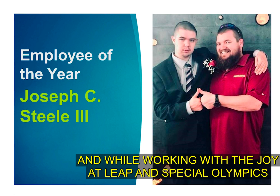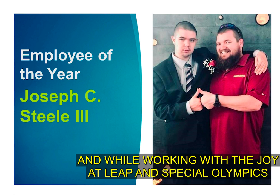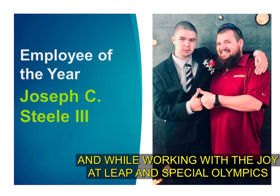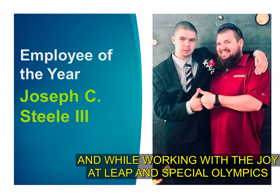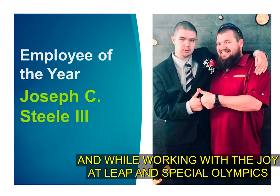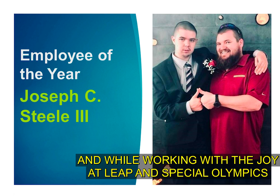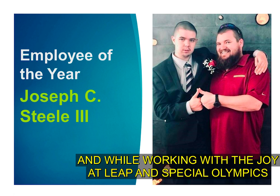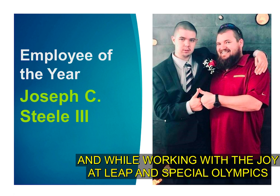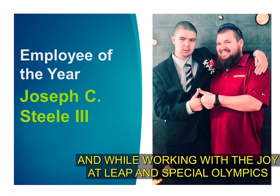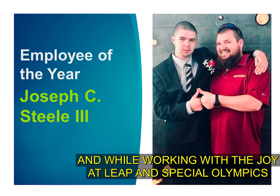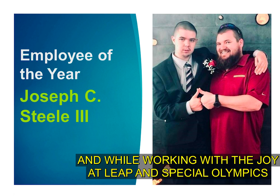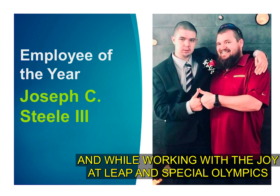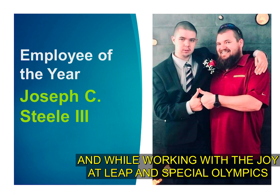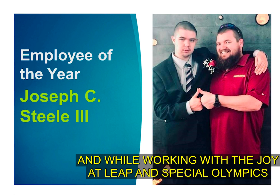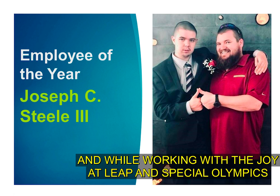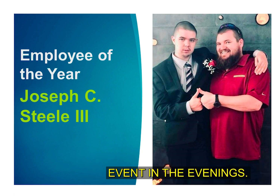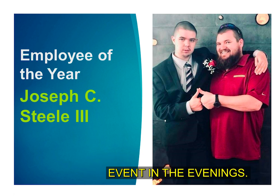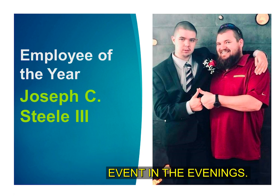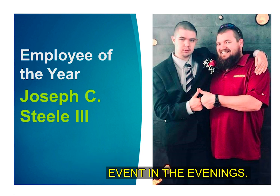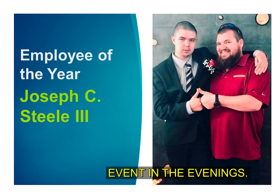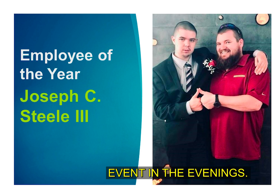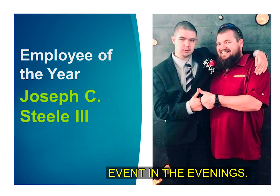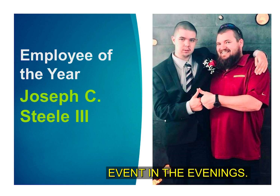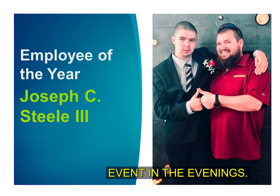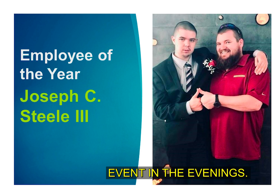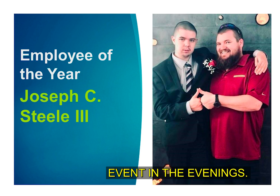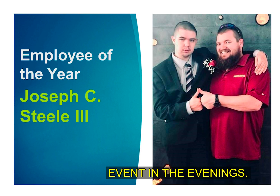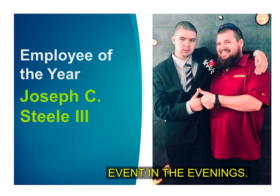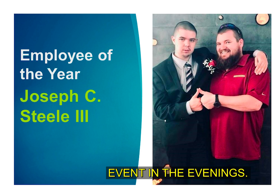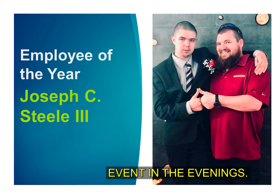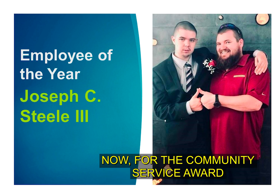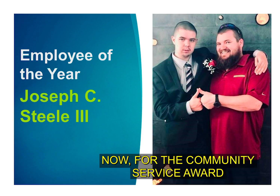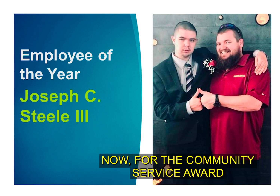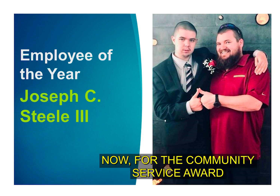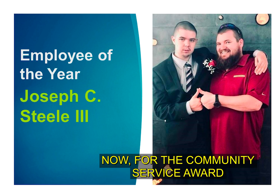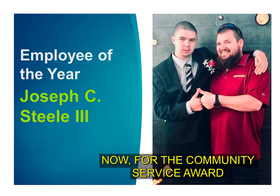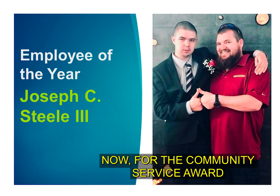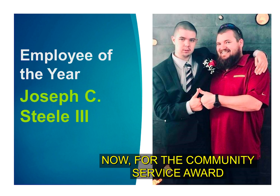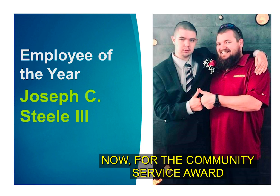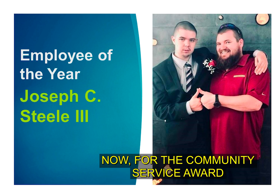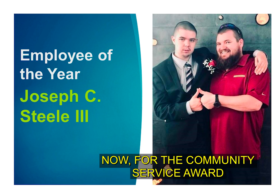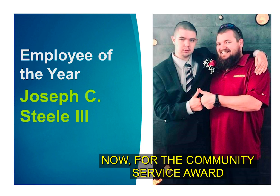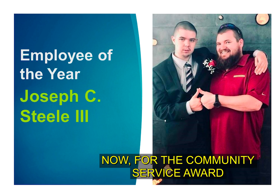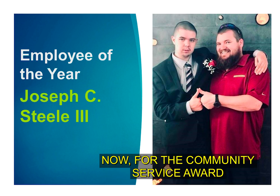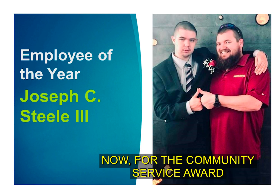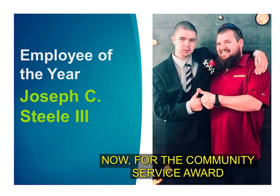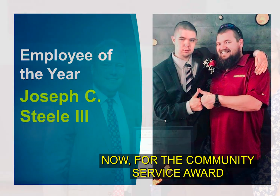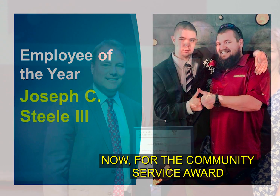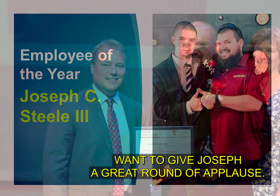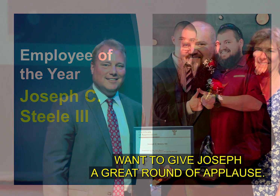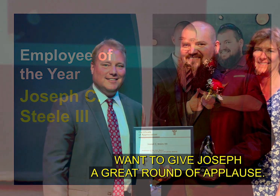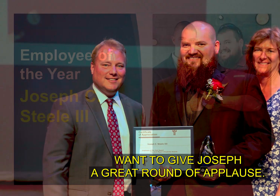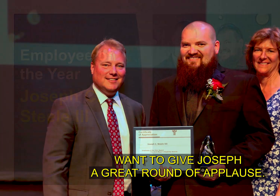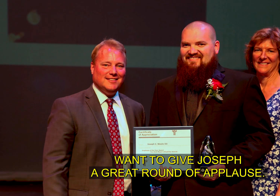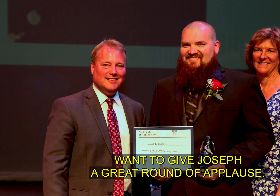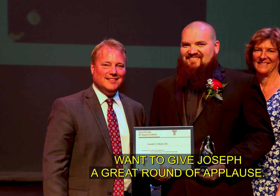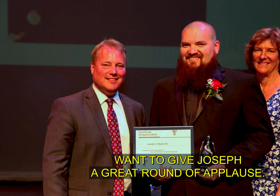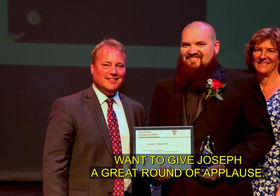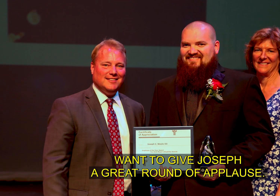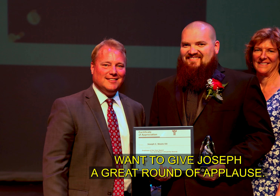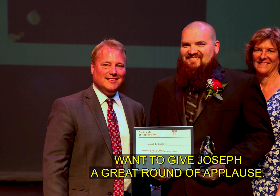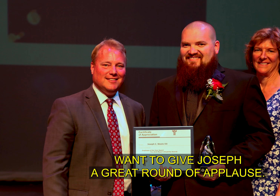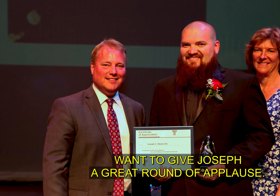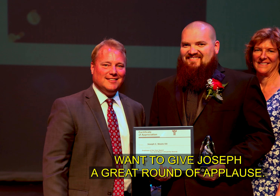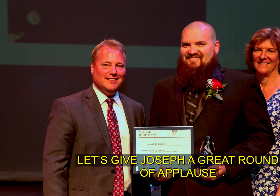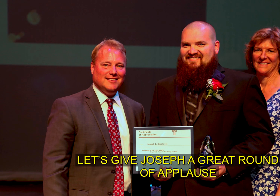leap and special olympics events in the evenings now for the community service awards i want to give joseph